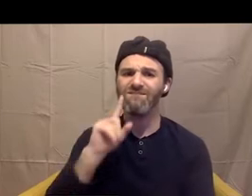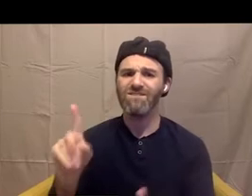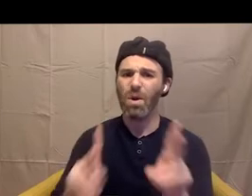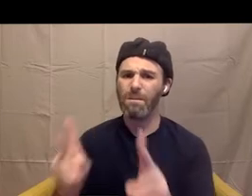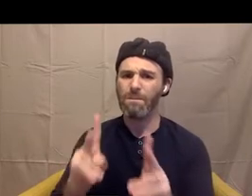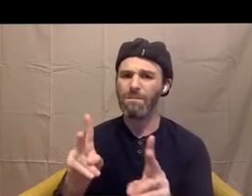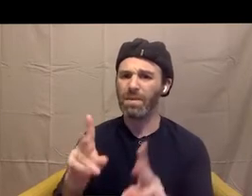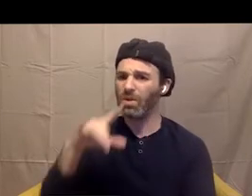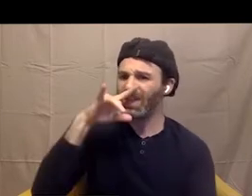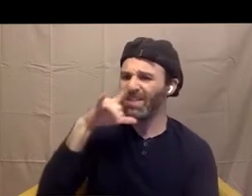flushed and irritated.